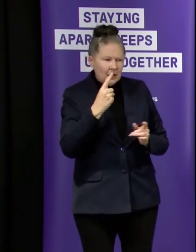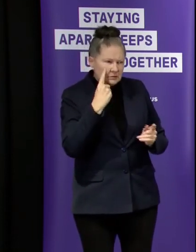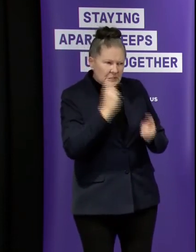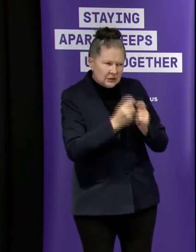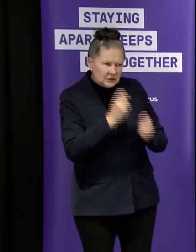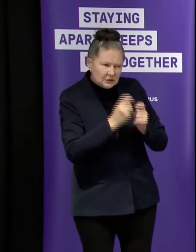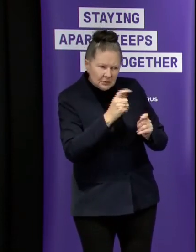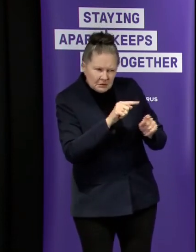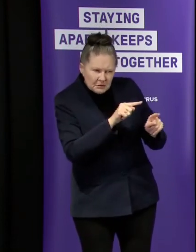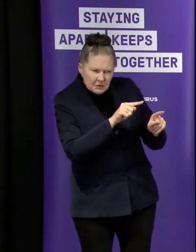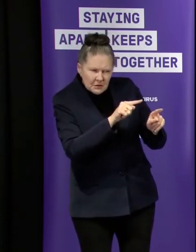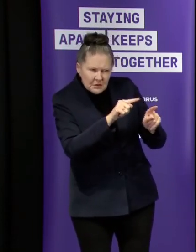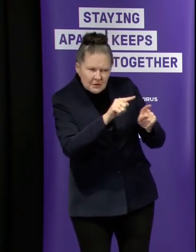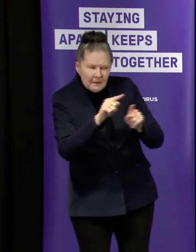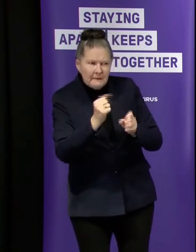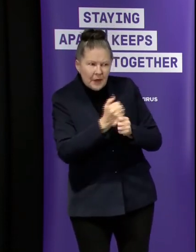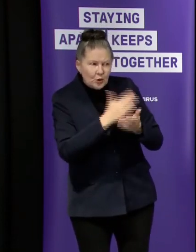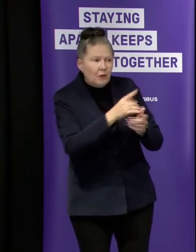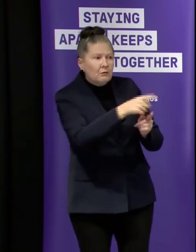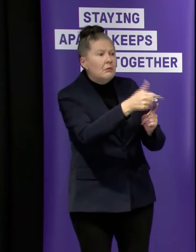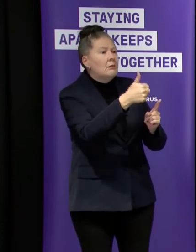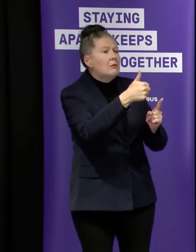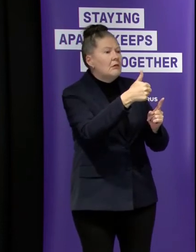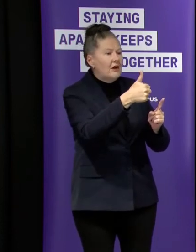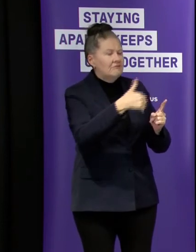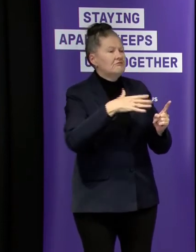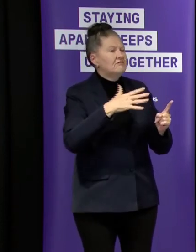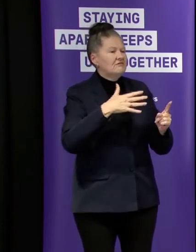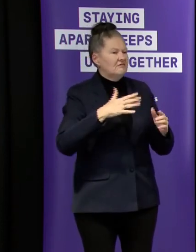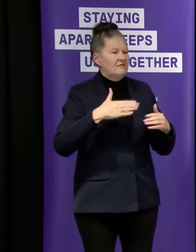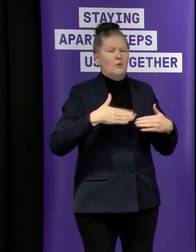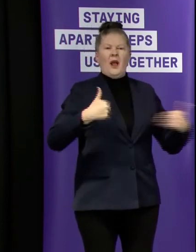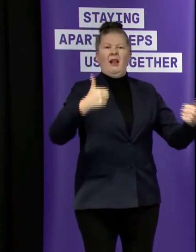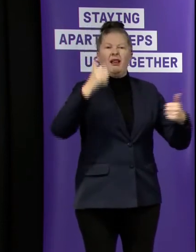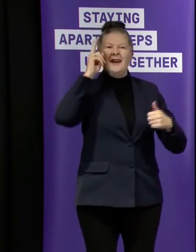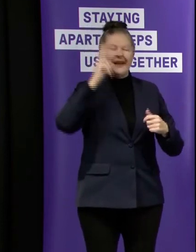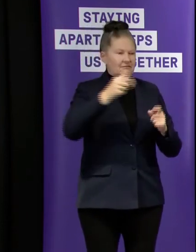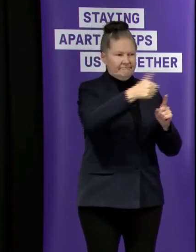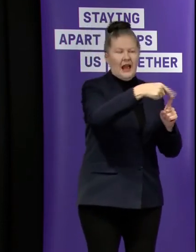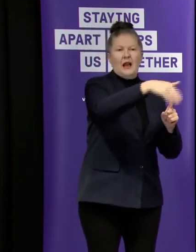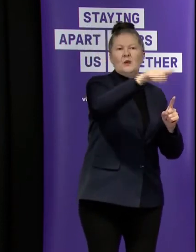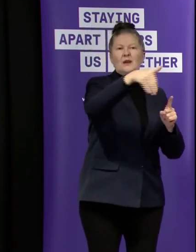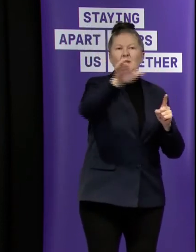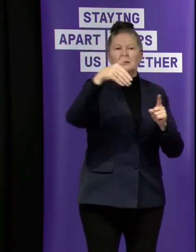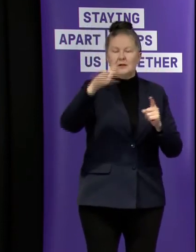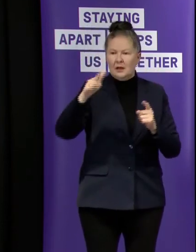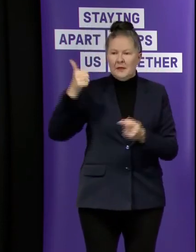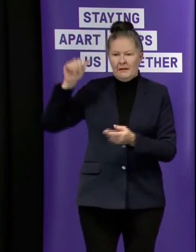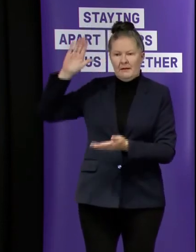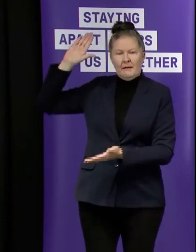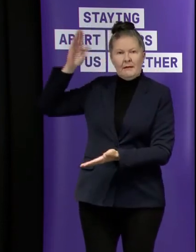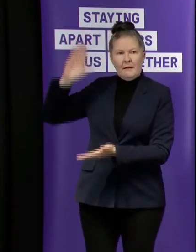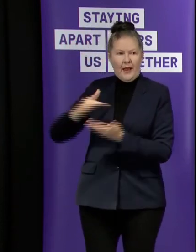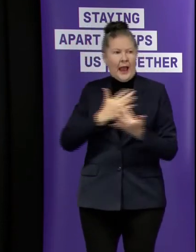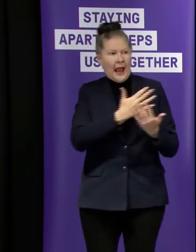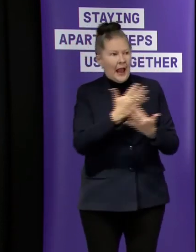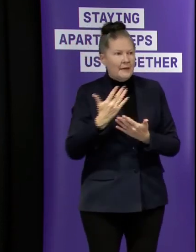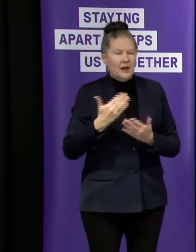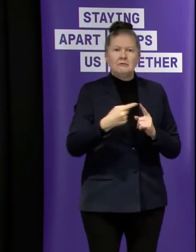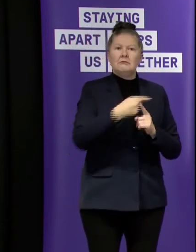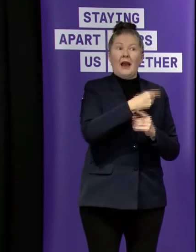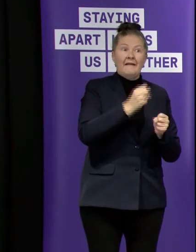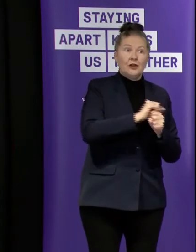last couple of days to clear um uh people from um isolation so that they can um go back into um to their normal activities